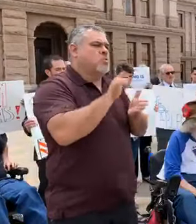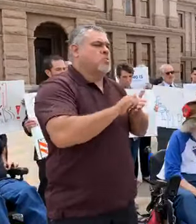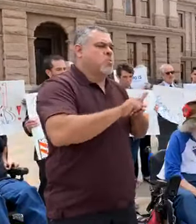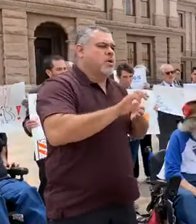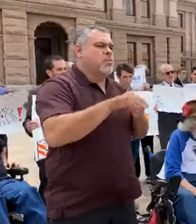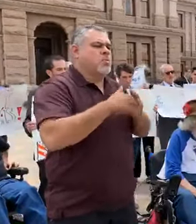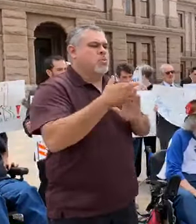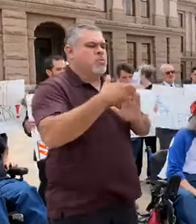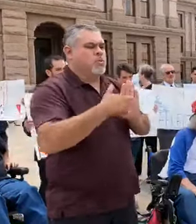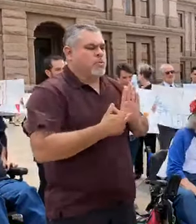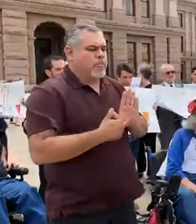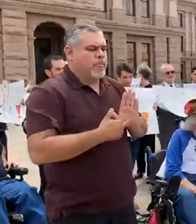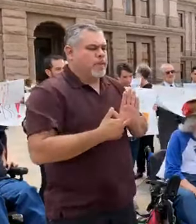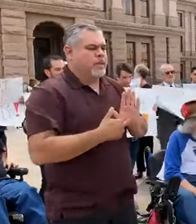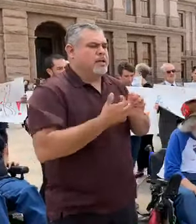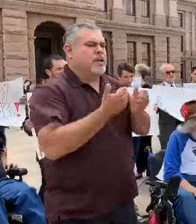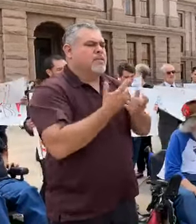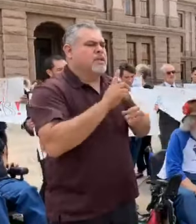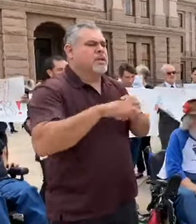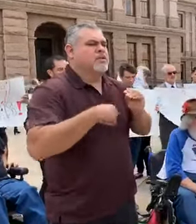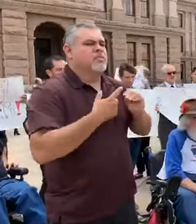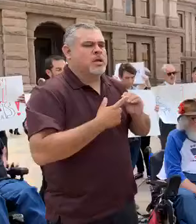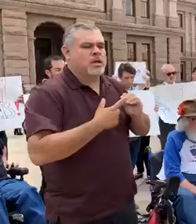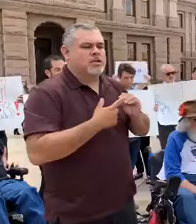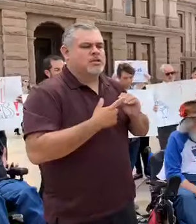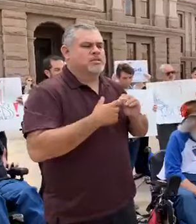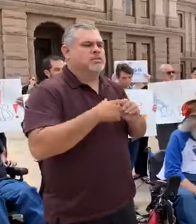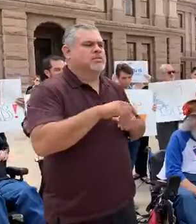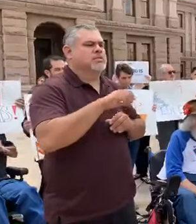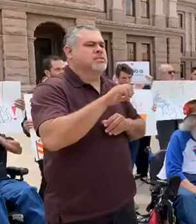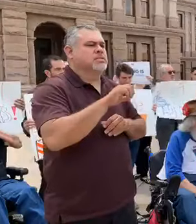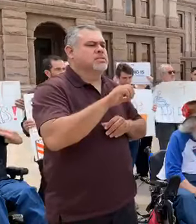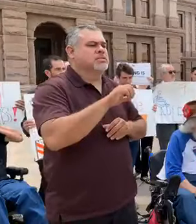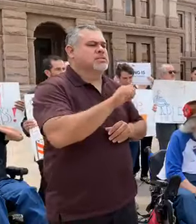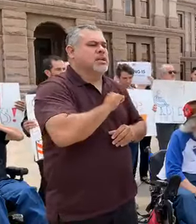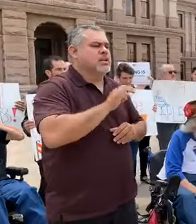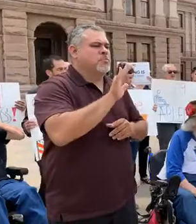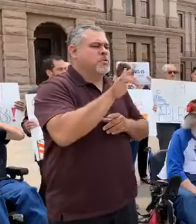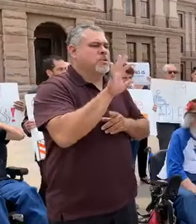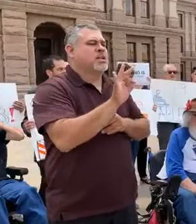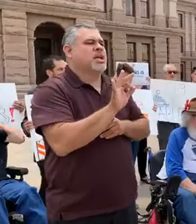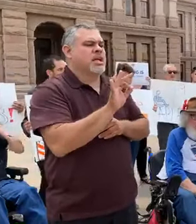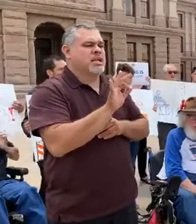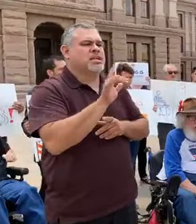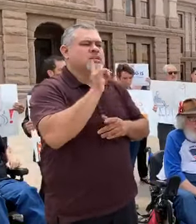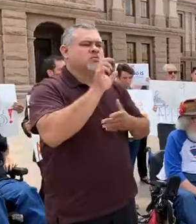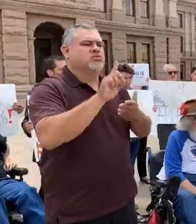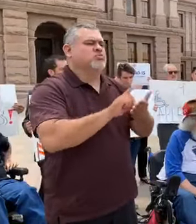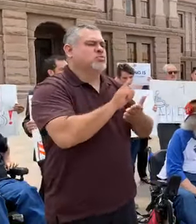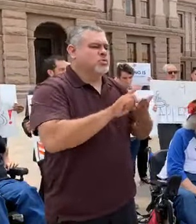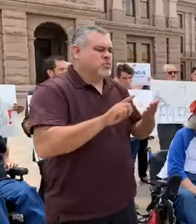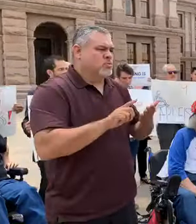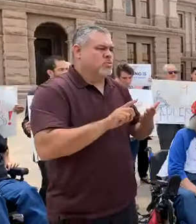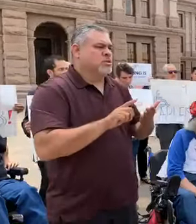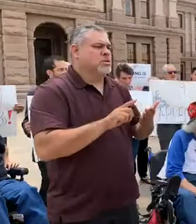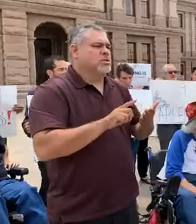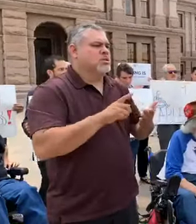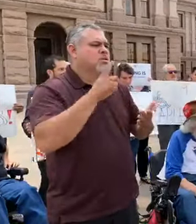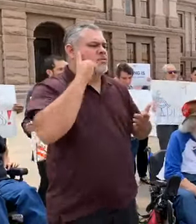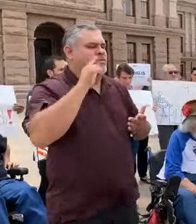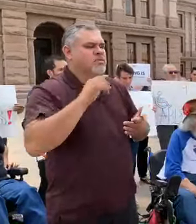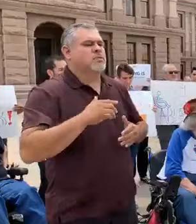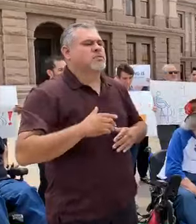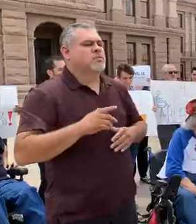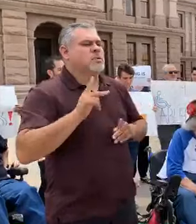rules. Everything about Senate Bill 9 is discriminatory to low